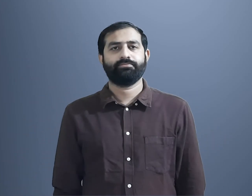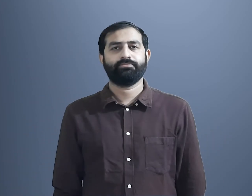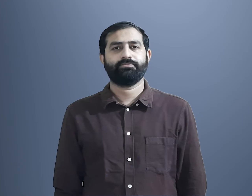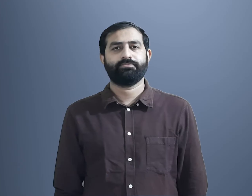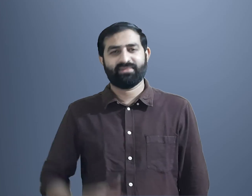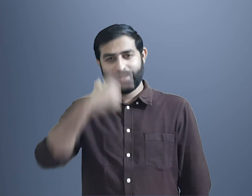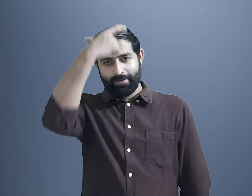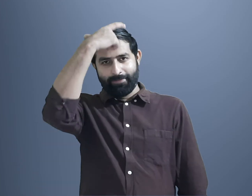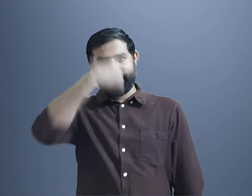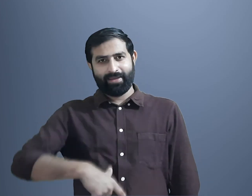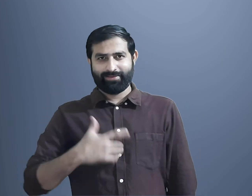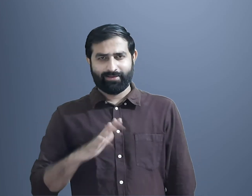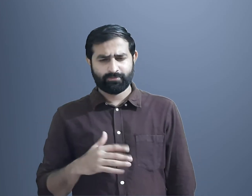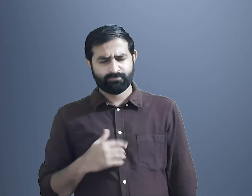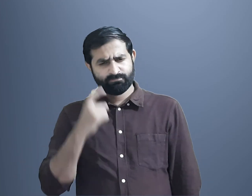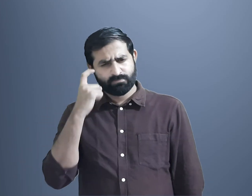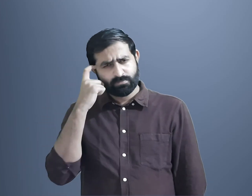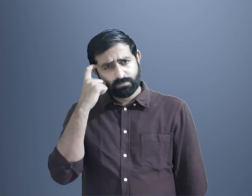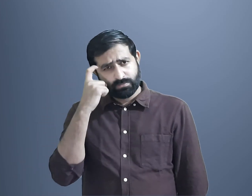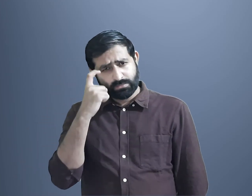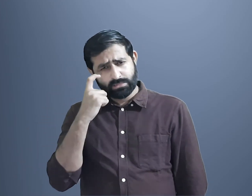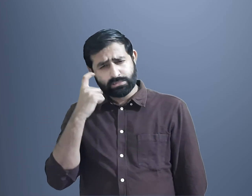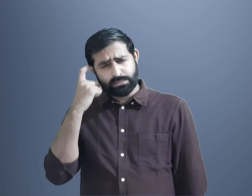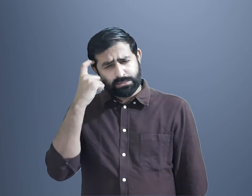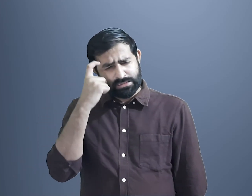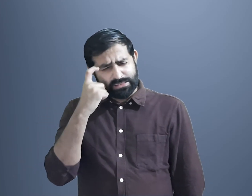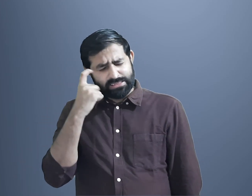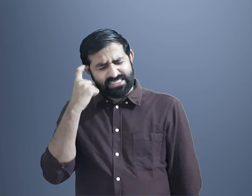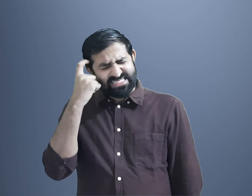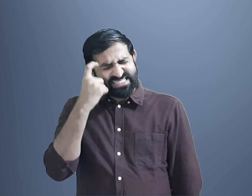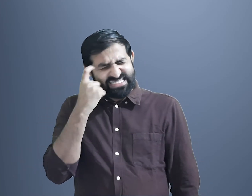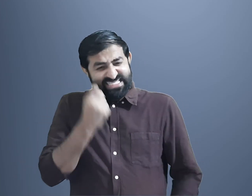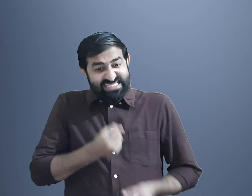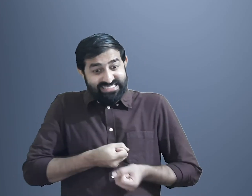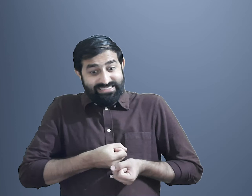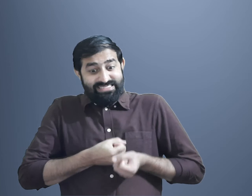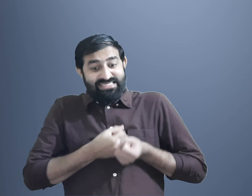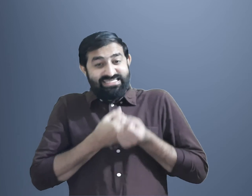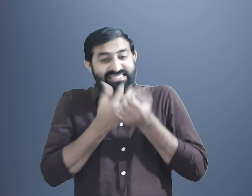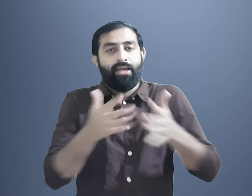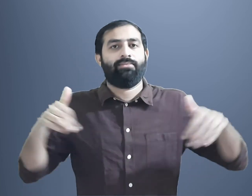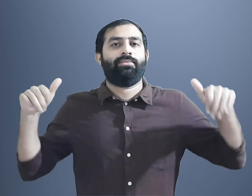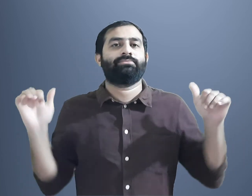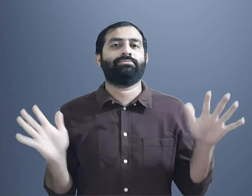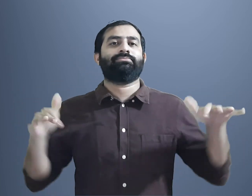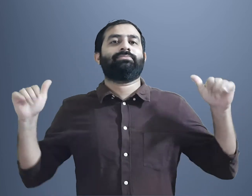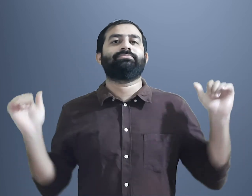Does a person need to ponder a lot to speak one word like bird